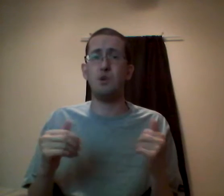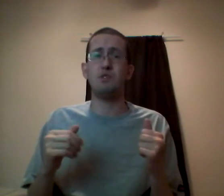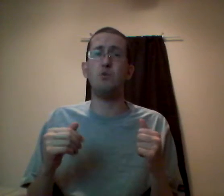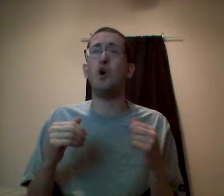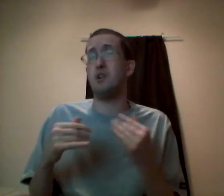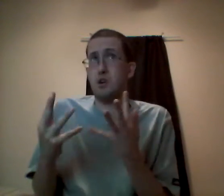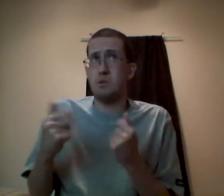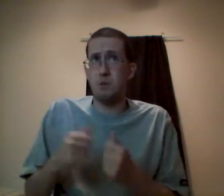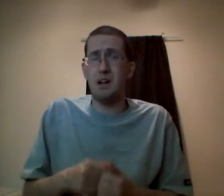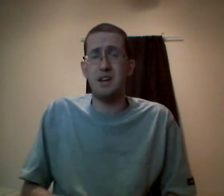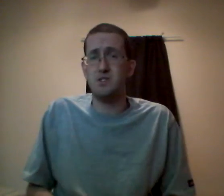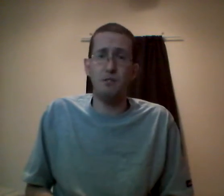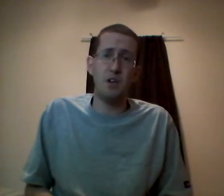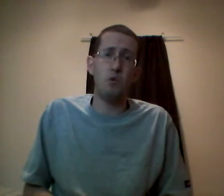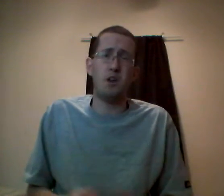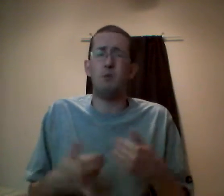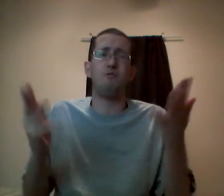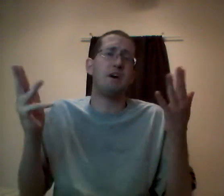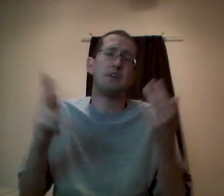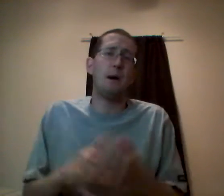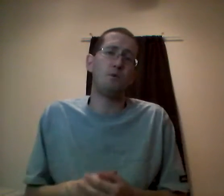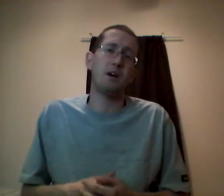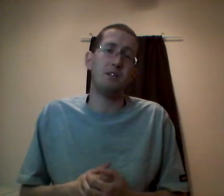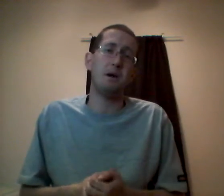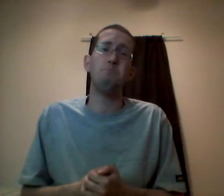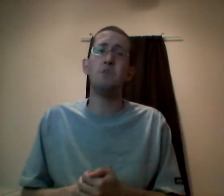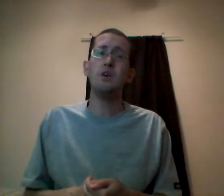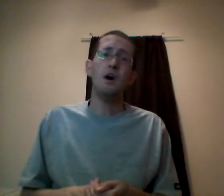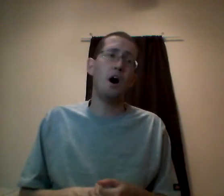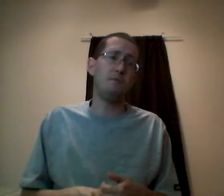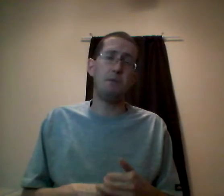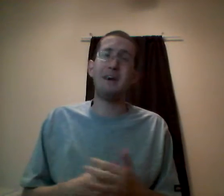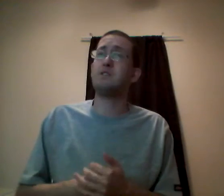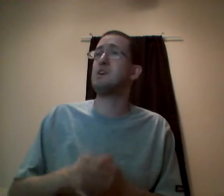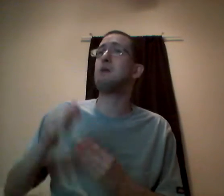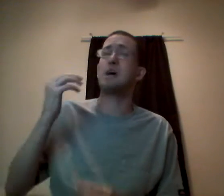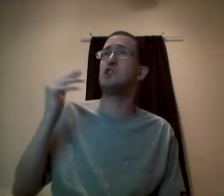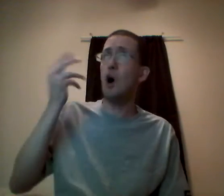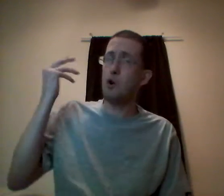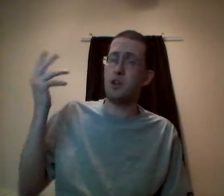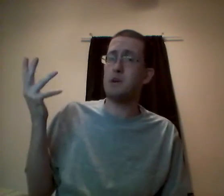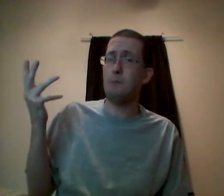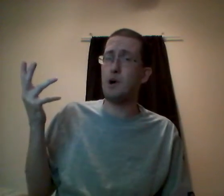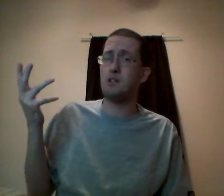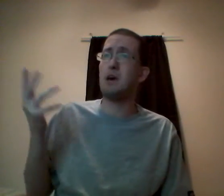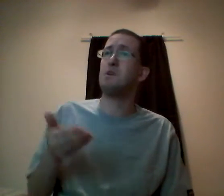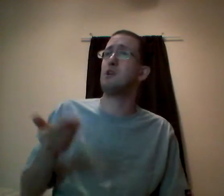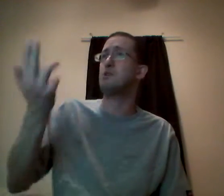whatever they want. Other companies can monetize stuff if they want. I won't fight the copyright claim if they make it. The games I know are going to be copyright claimed that are on